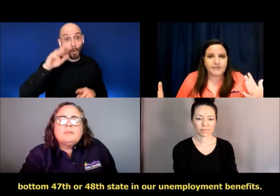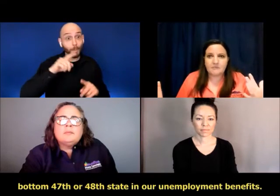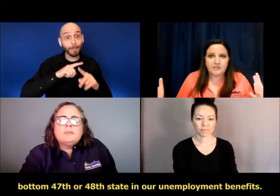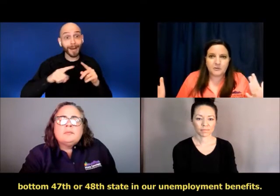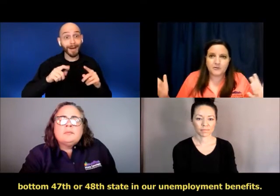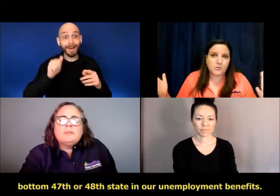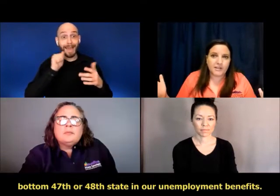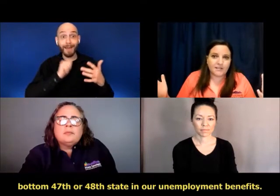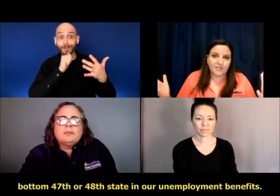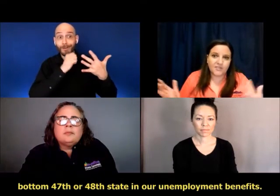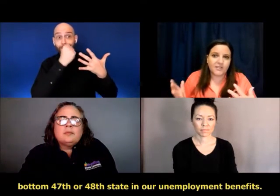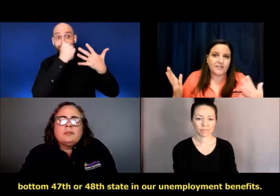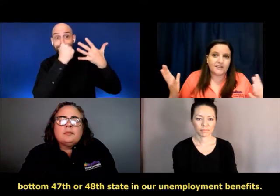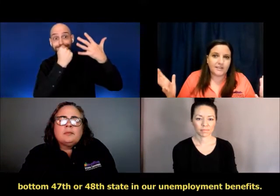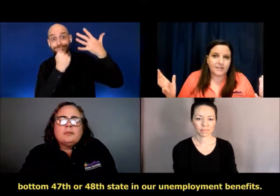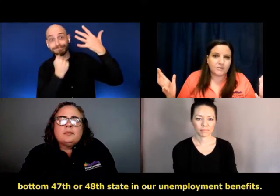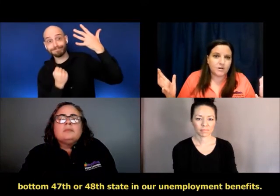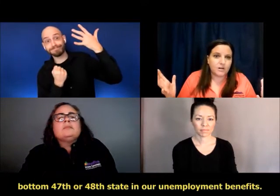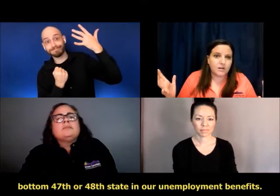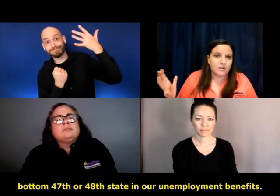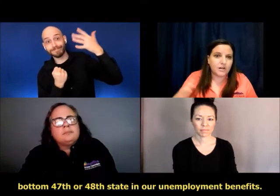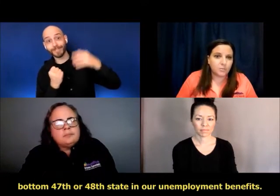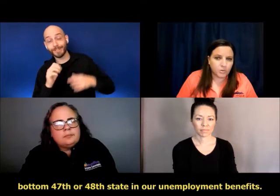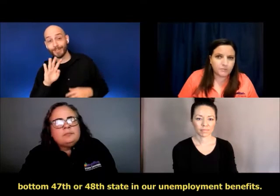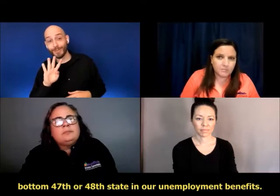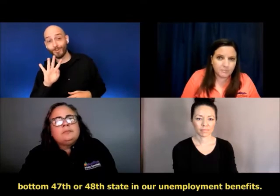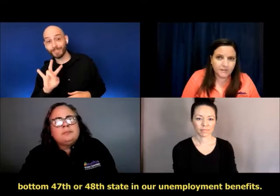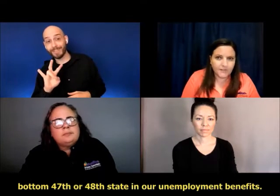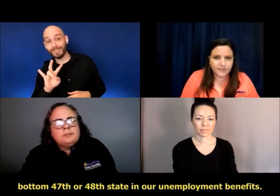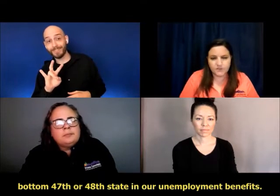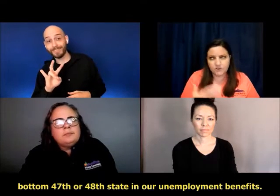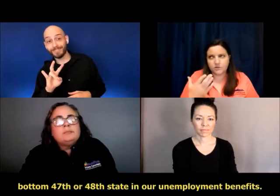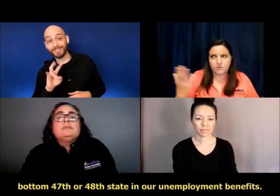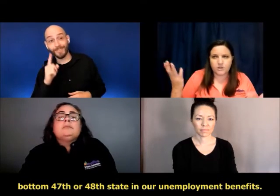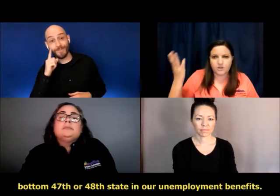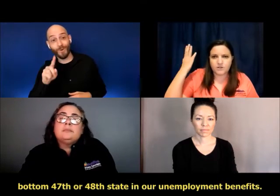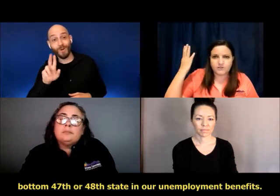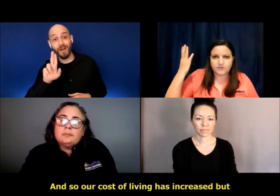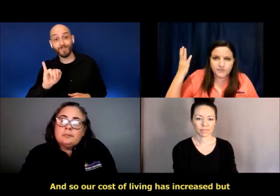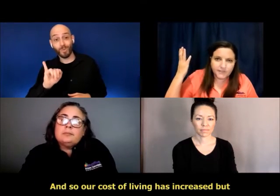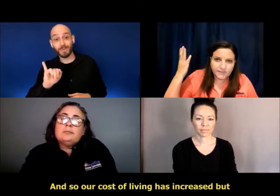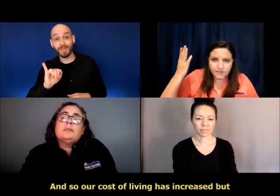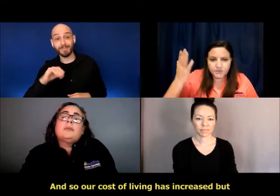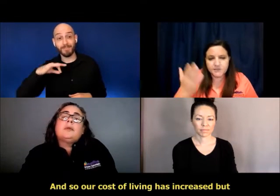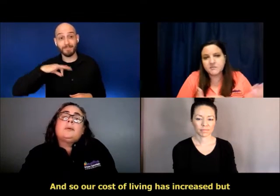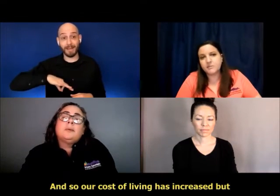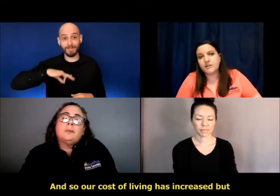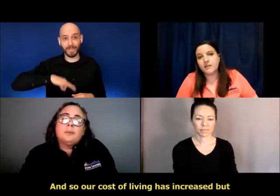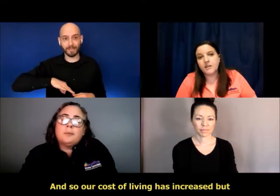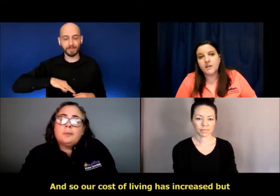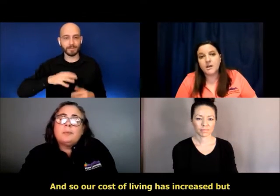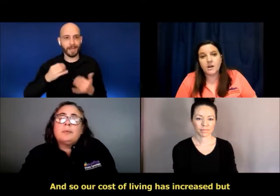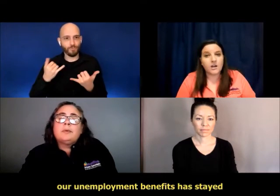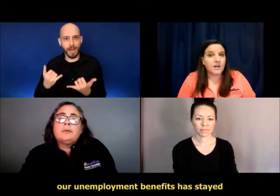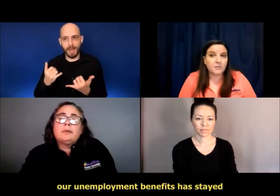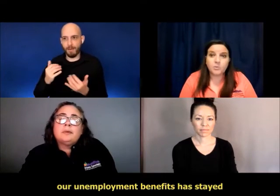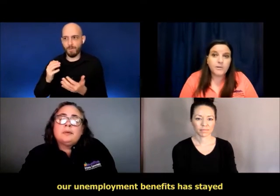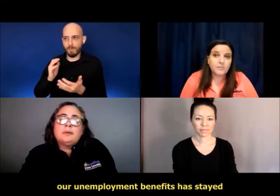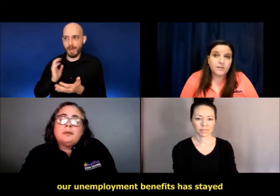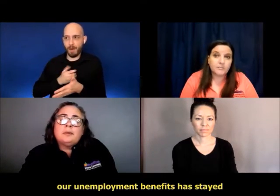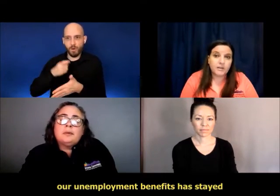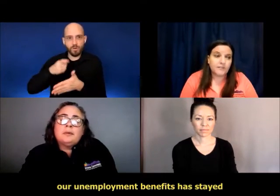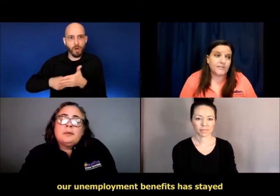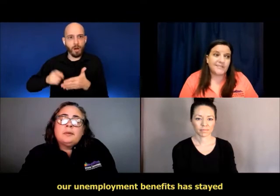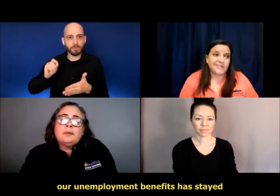47th or 48th state in our unemployment benefits. And so, our cost of living has increased, but our